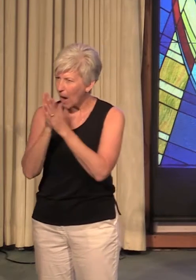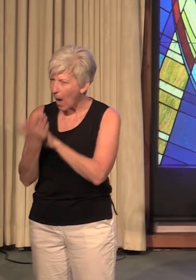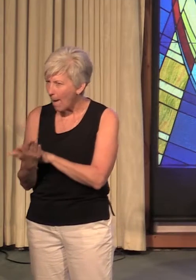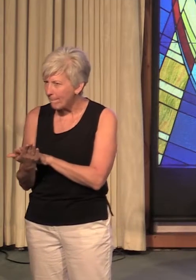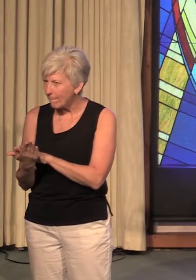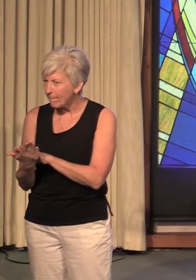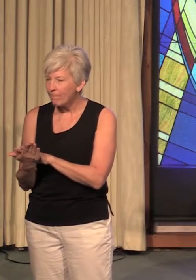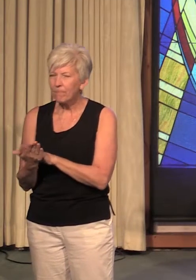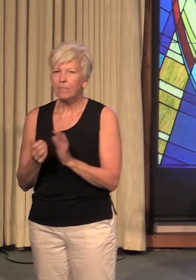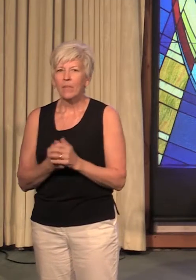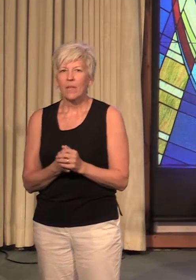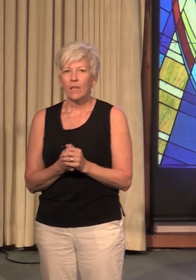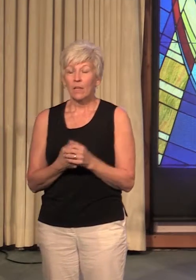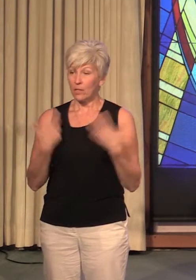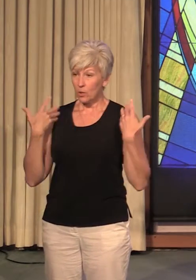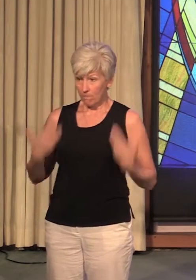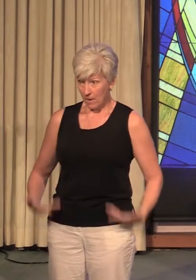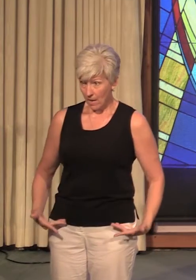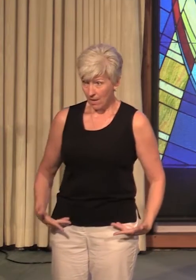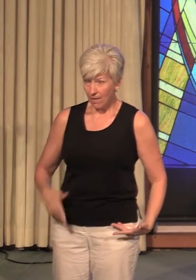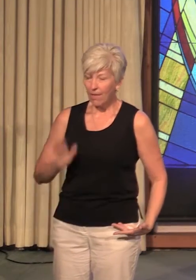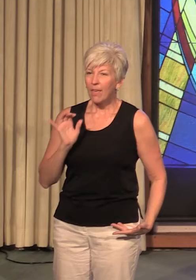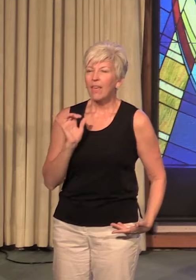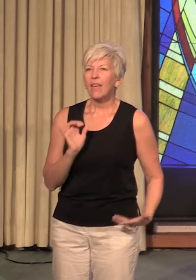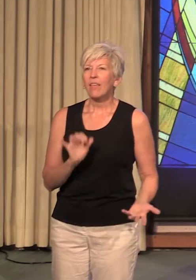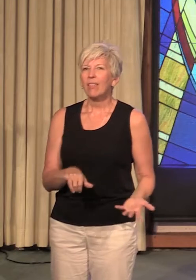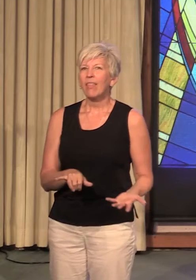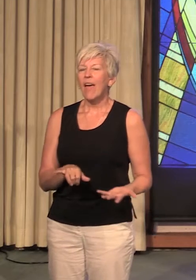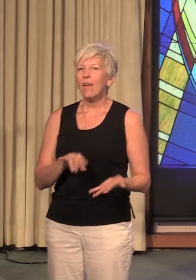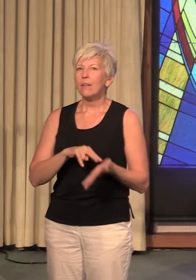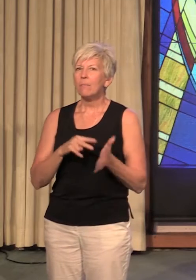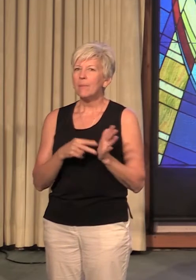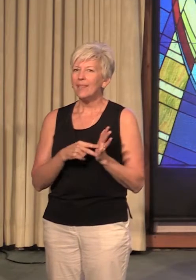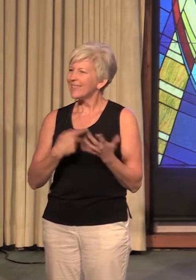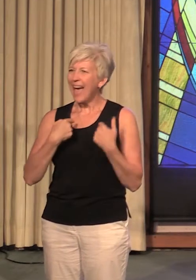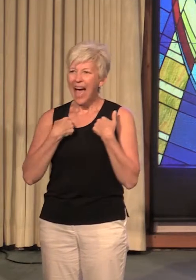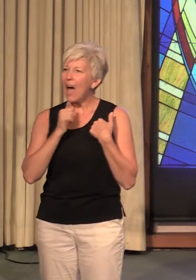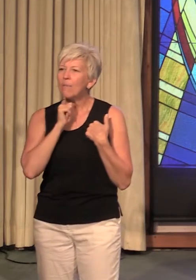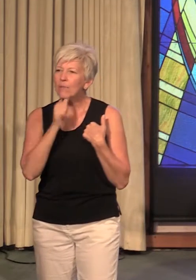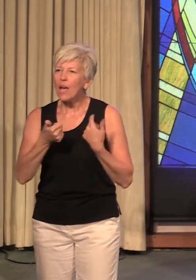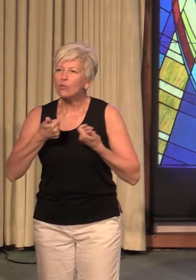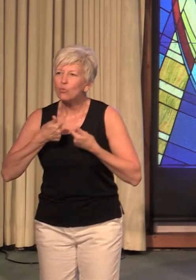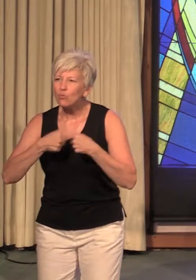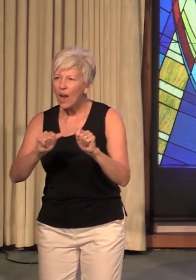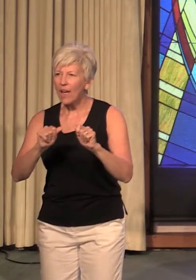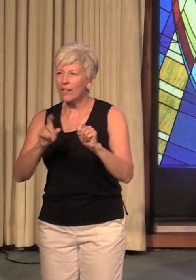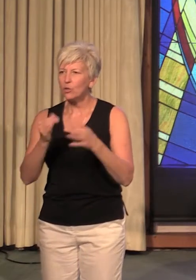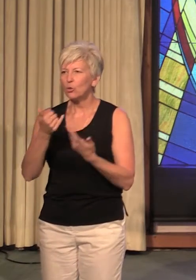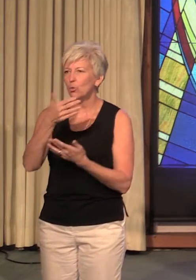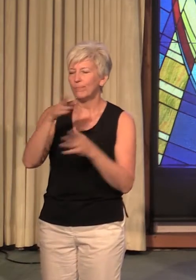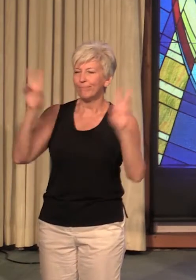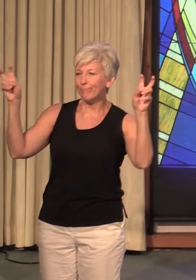Well, to me, what that means is I'm not trying to buck the system. There are certain